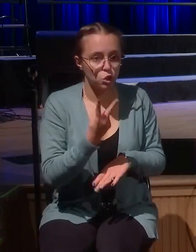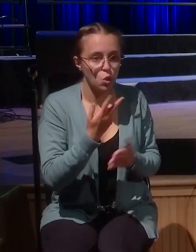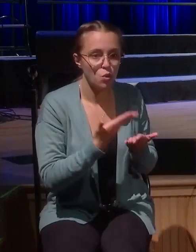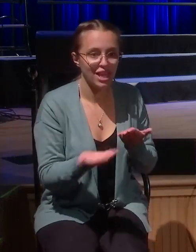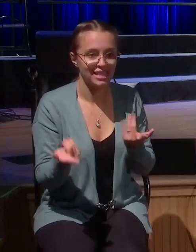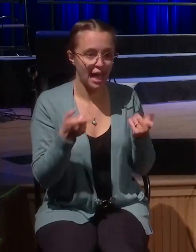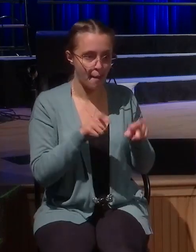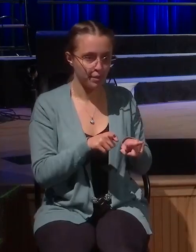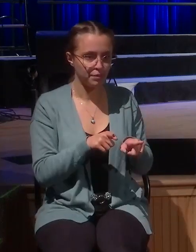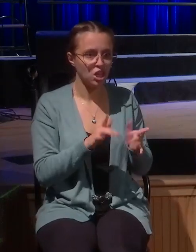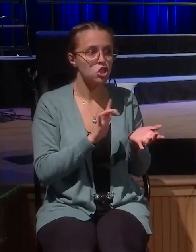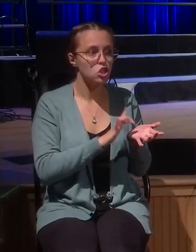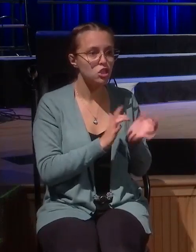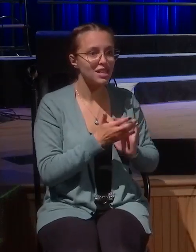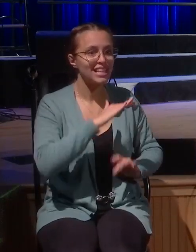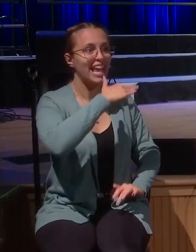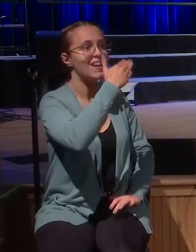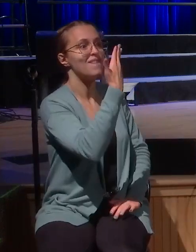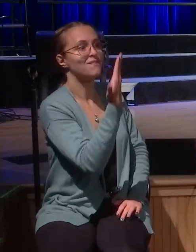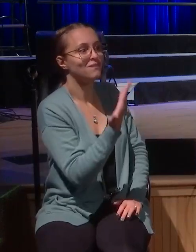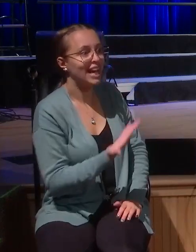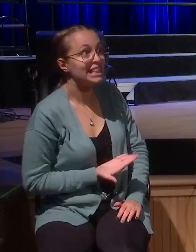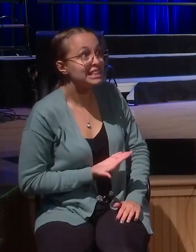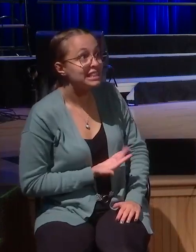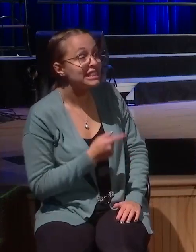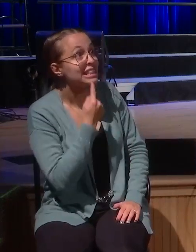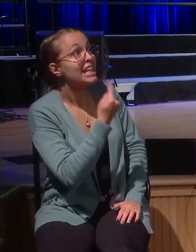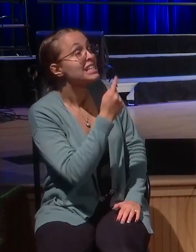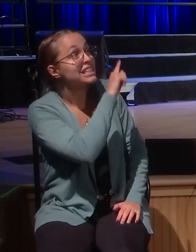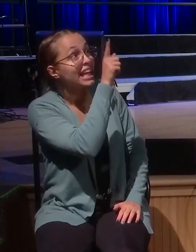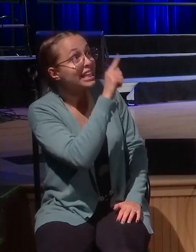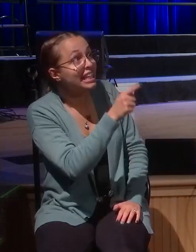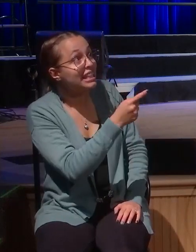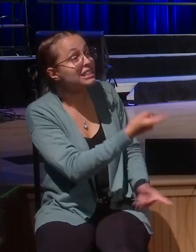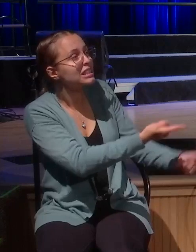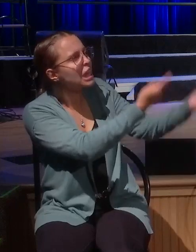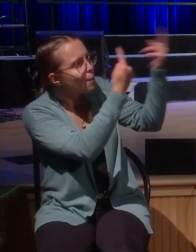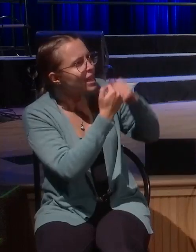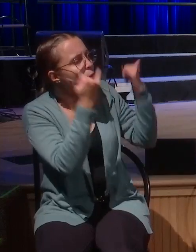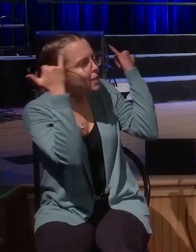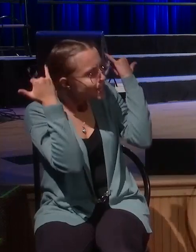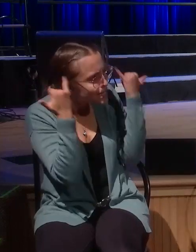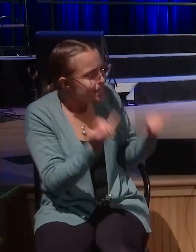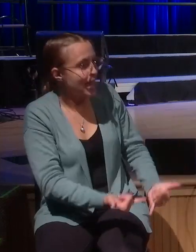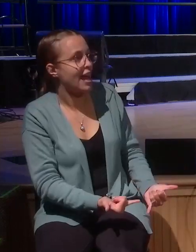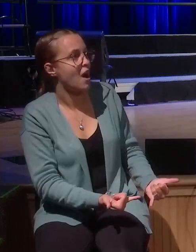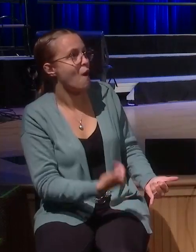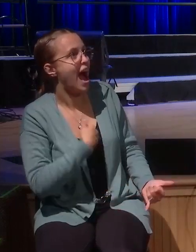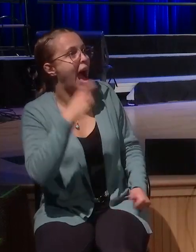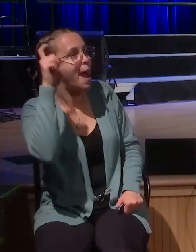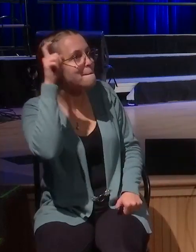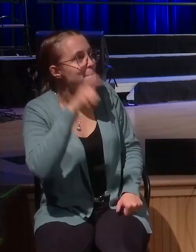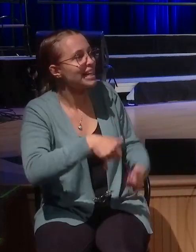from Jesus. Jesus says, Zacchaeus, come down now. I must stay with you.